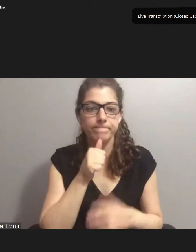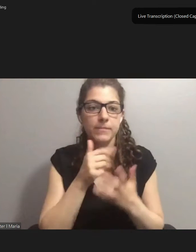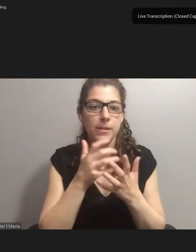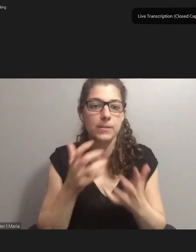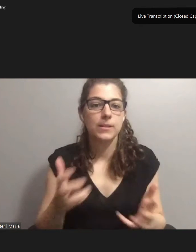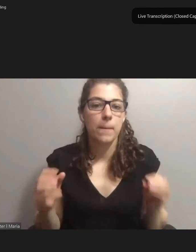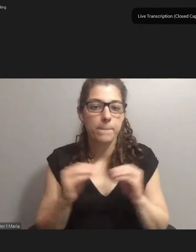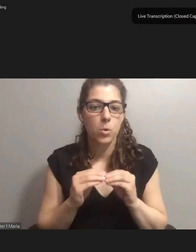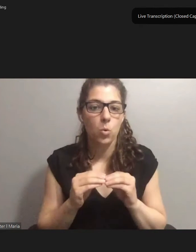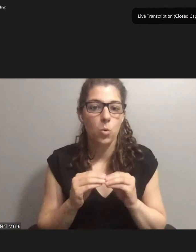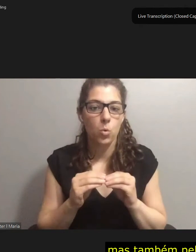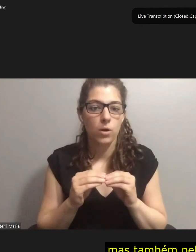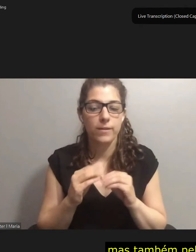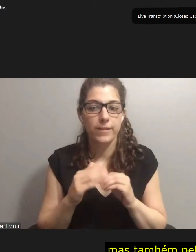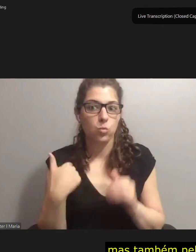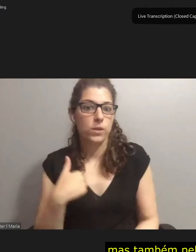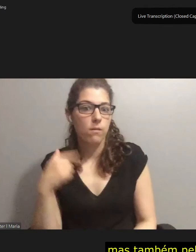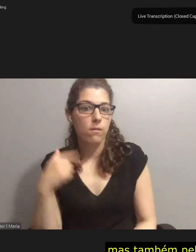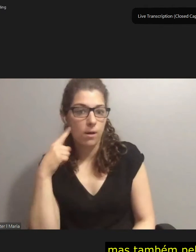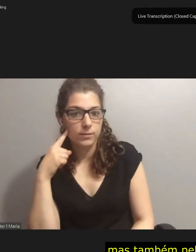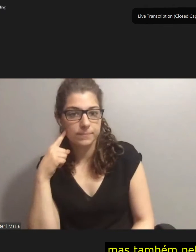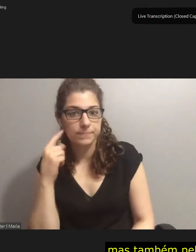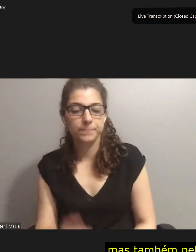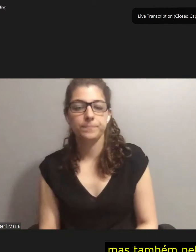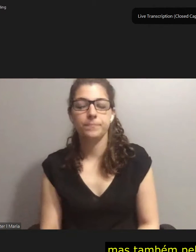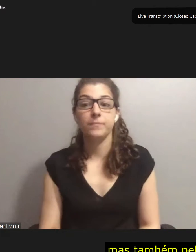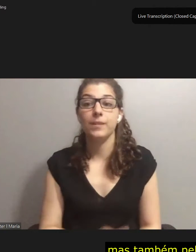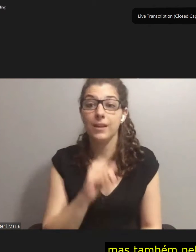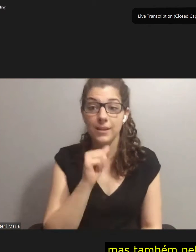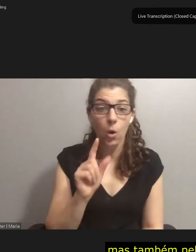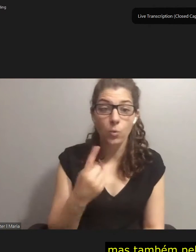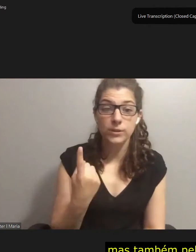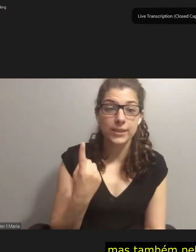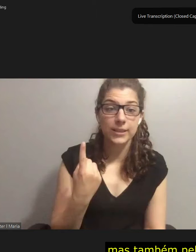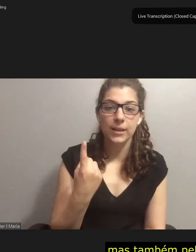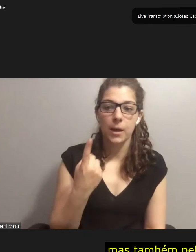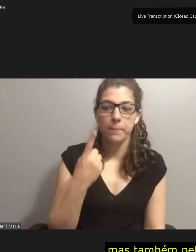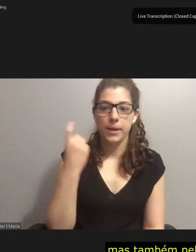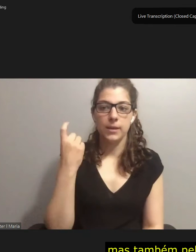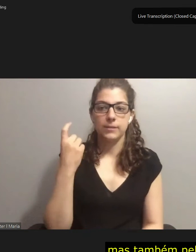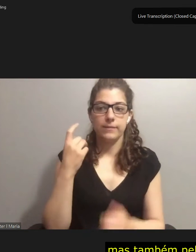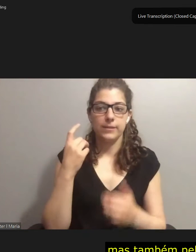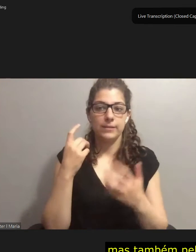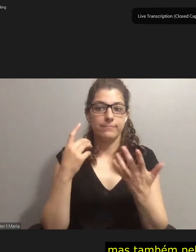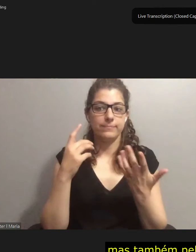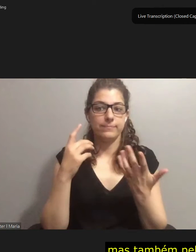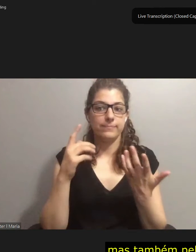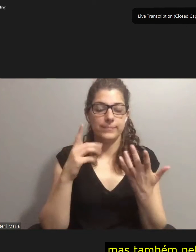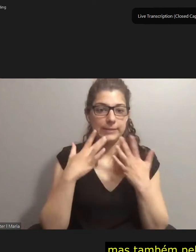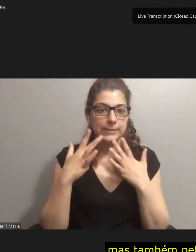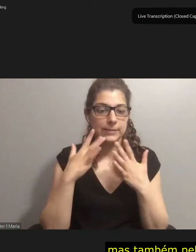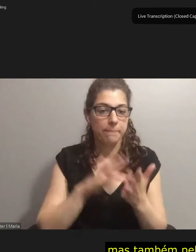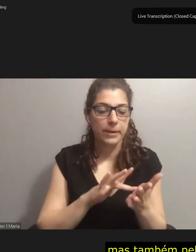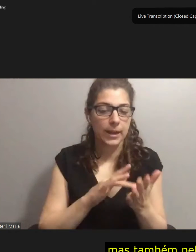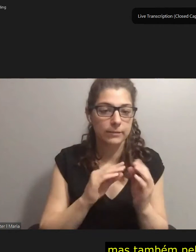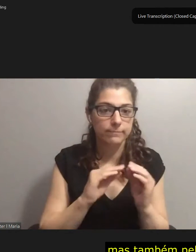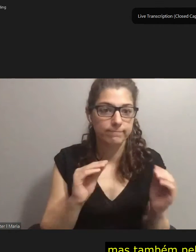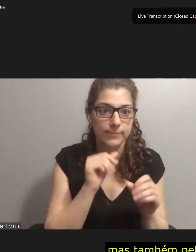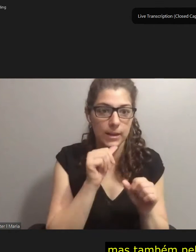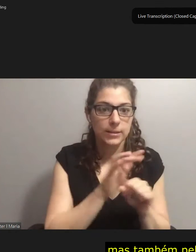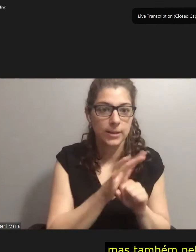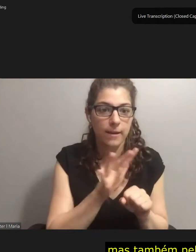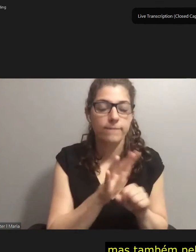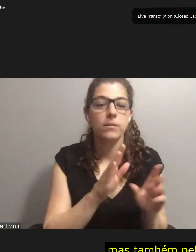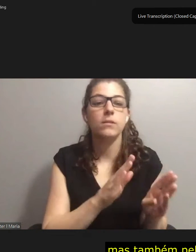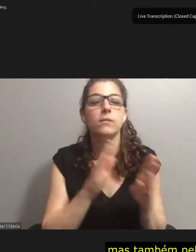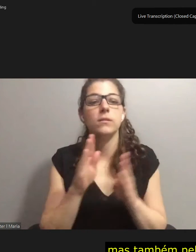than we imagined. Not only due to the lack of medication, but also due to the